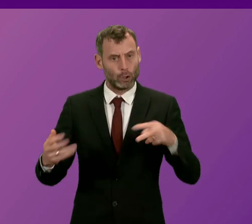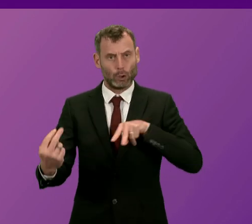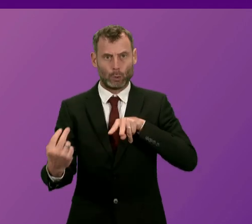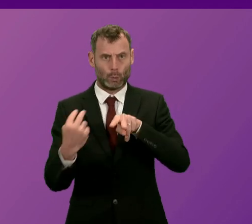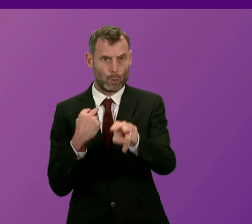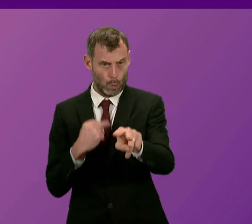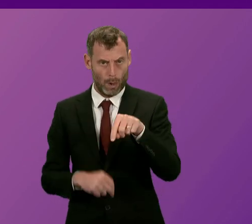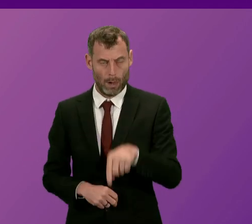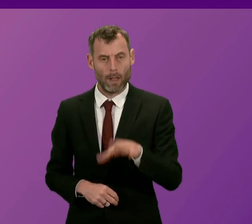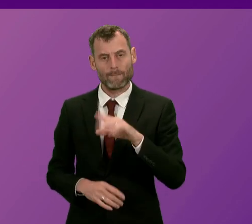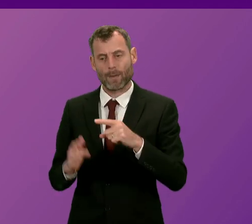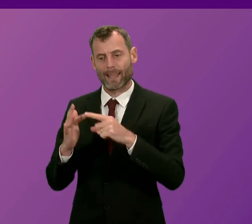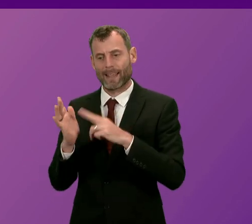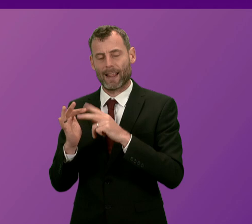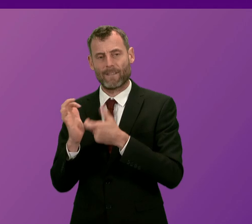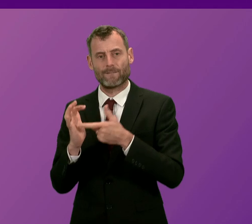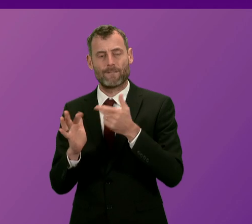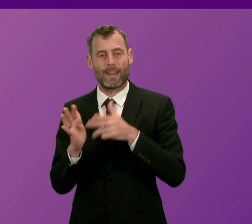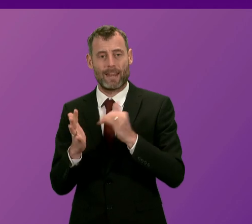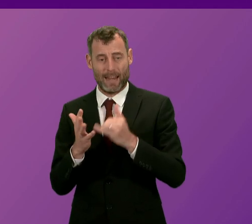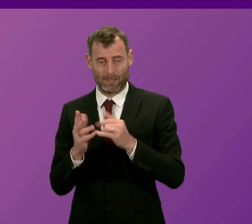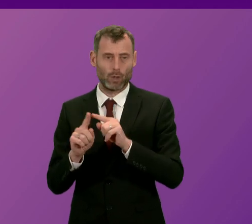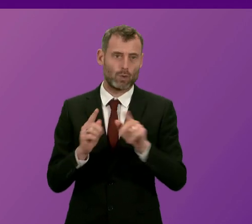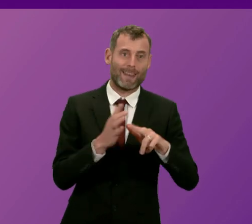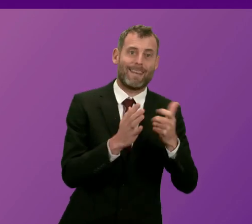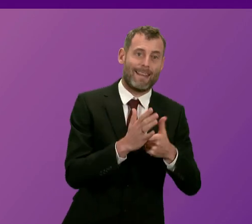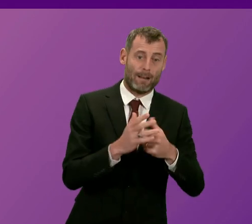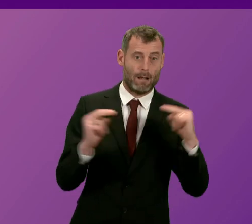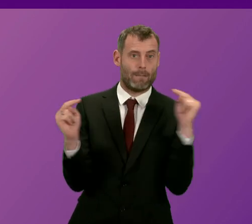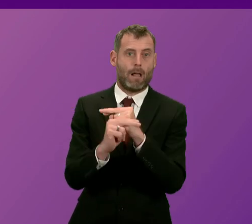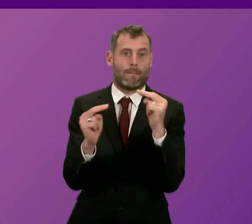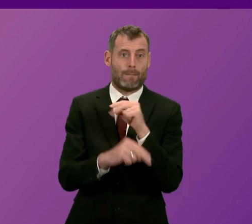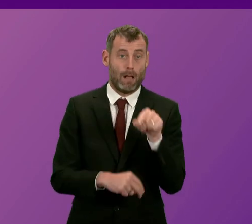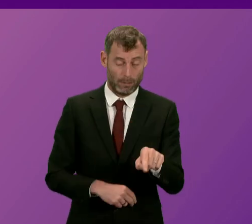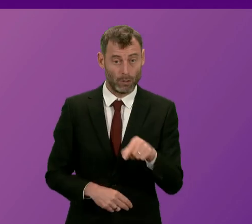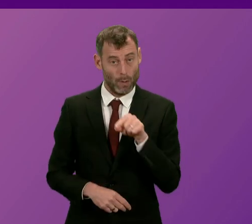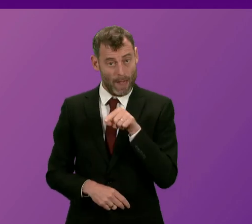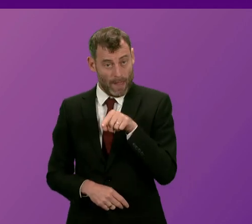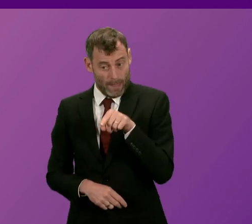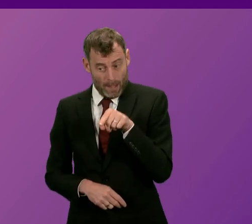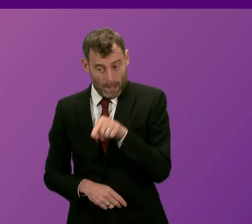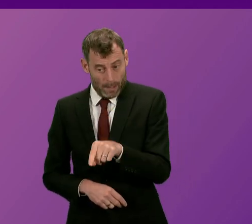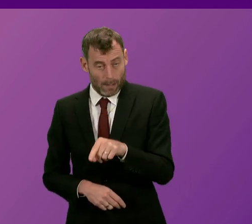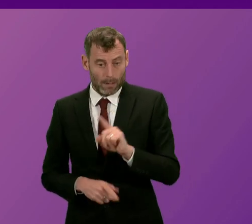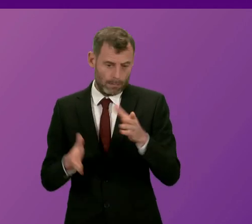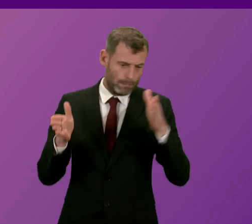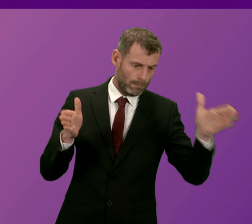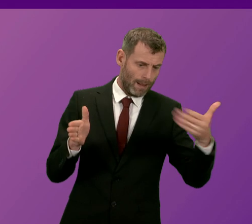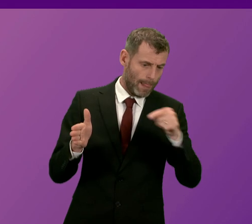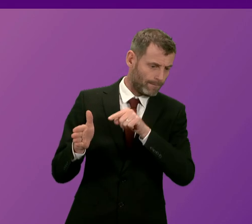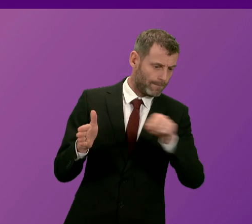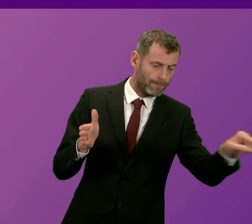between Inverness and Nairn and the Nairn Bypass and there is a review underway in relation to the remainder of the route.